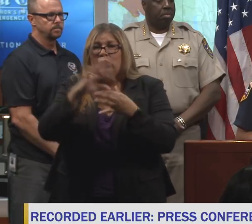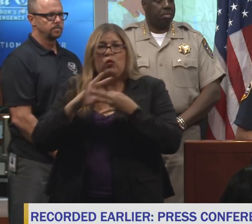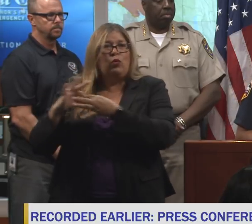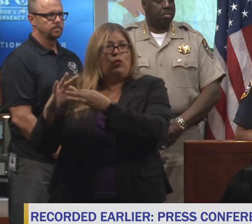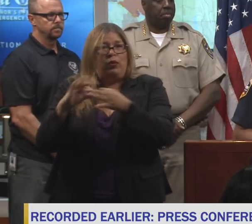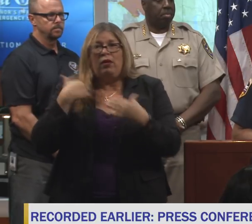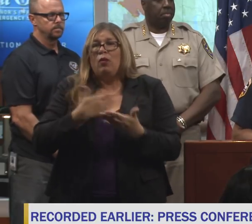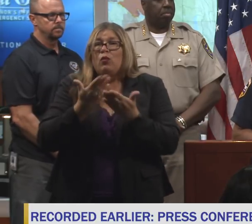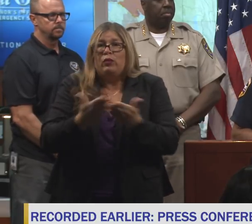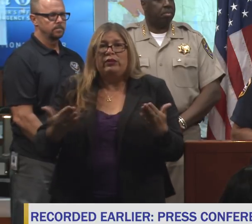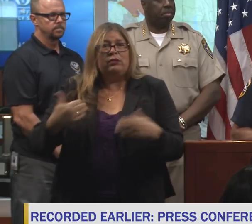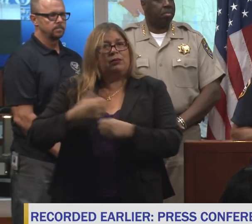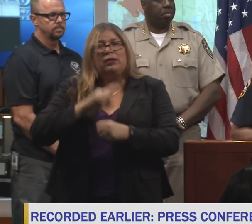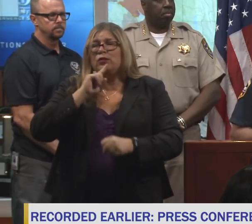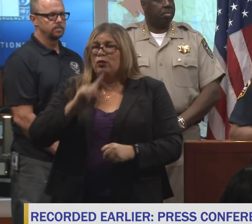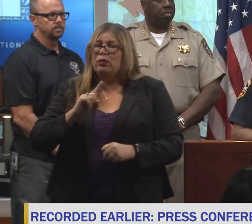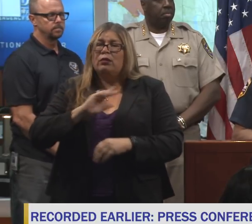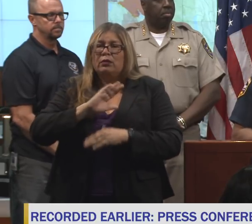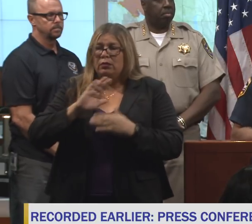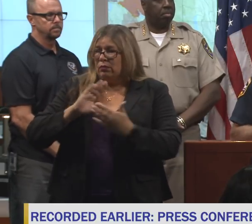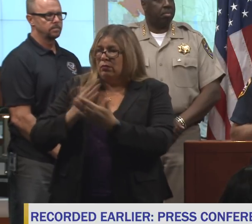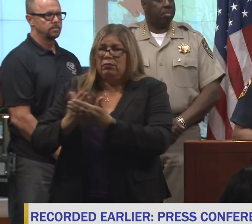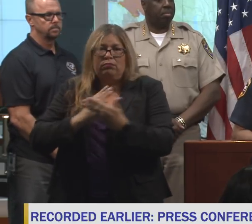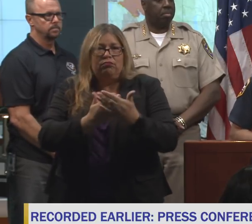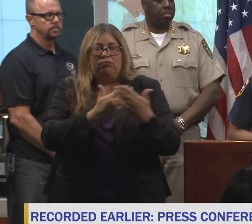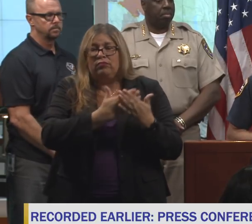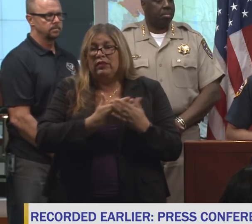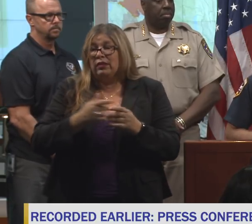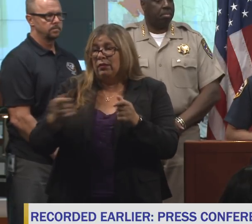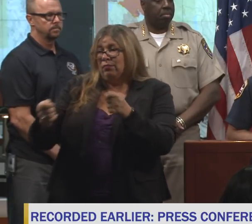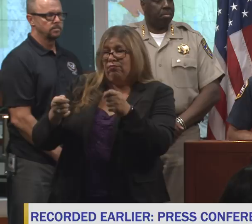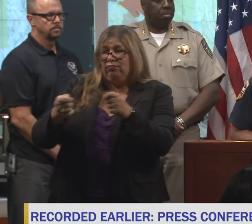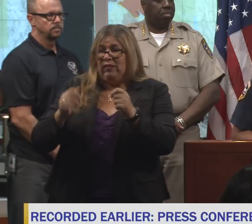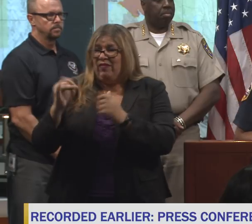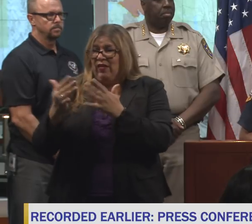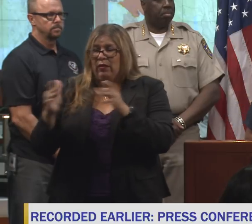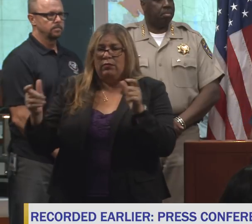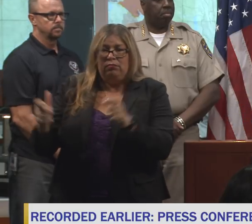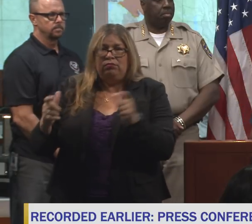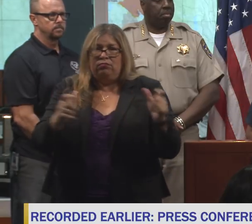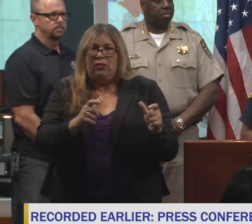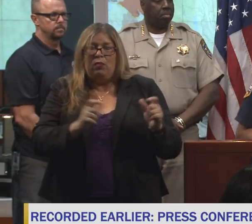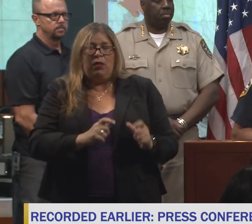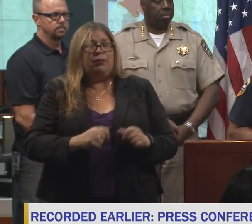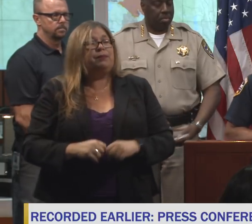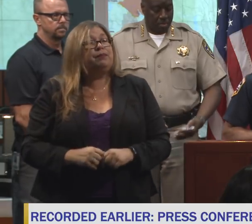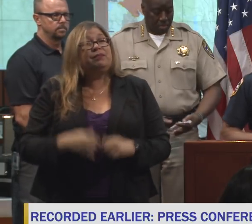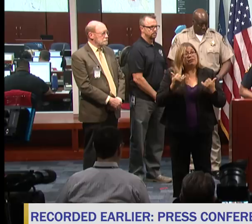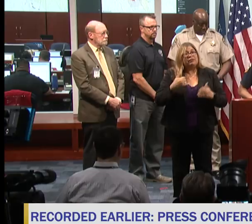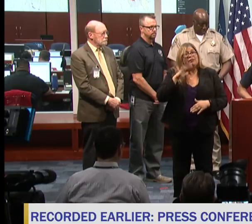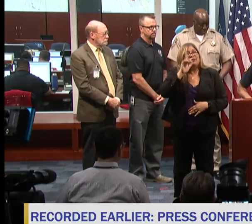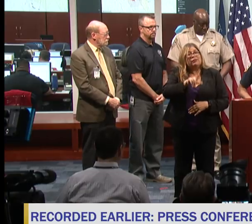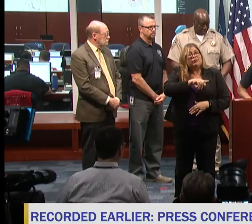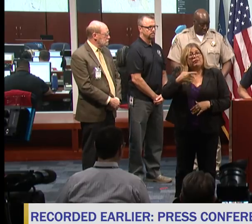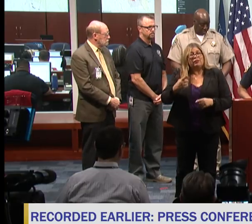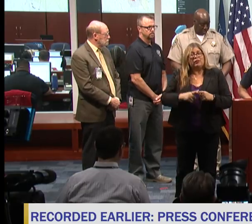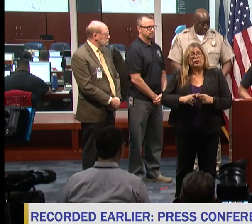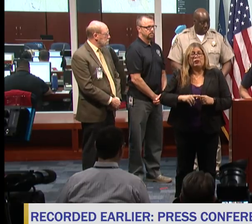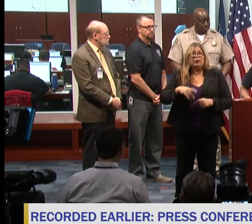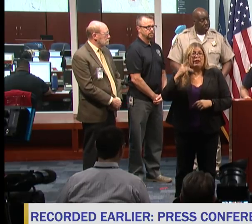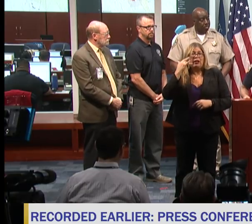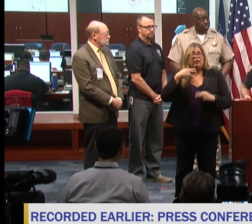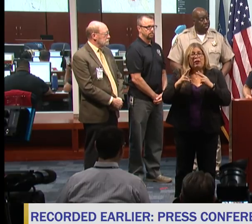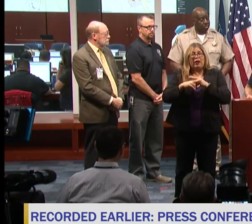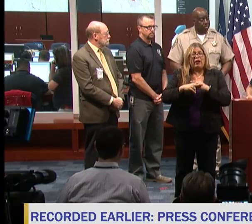to ensure that folks get to where they need to get and keep these fires small. So with that, I'd like to turn it over to the California Highway